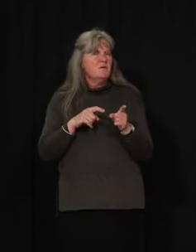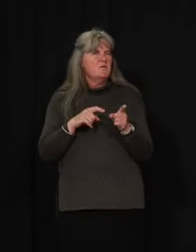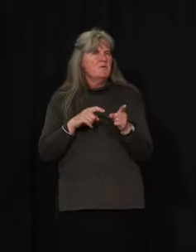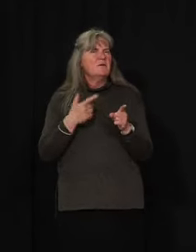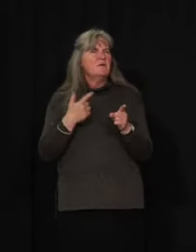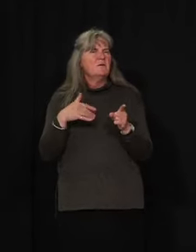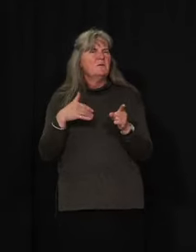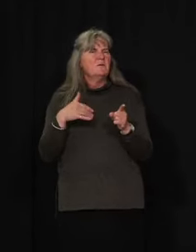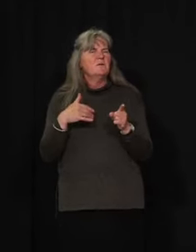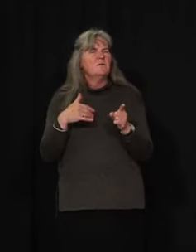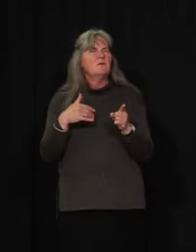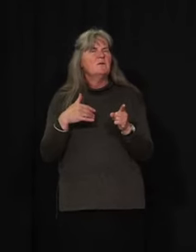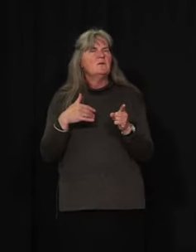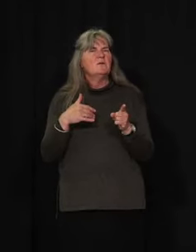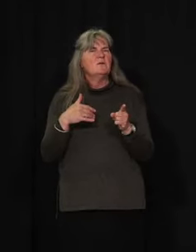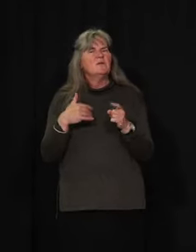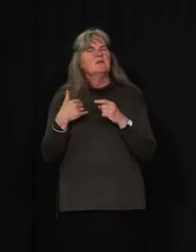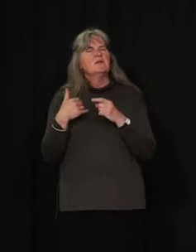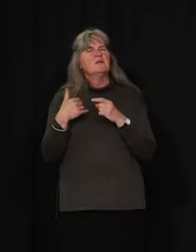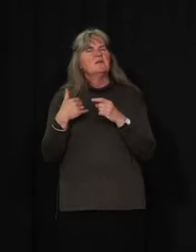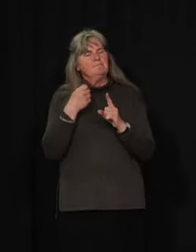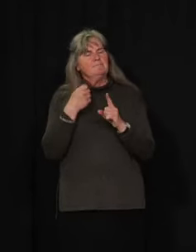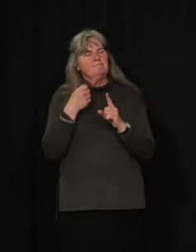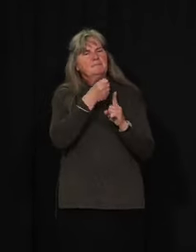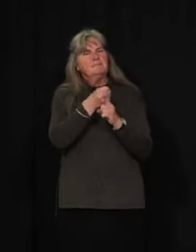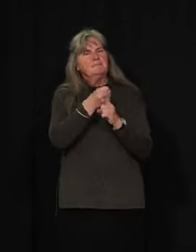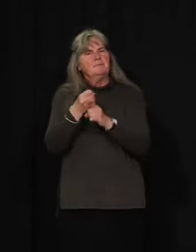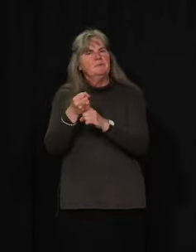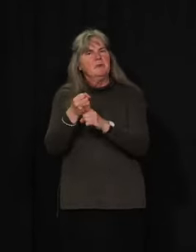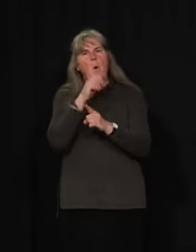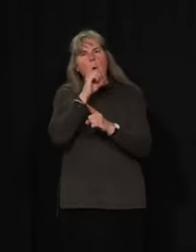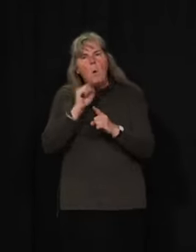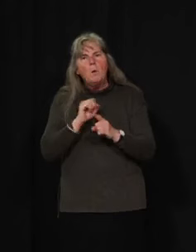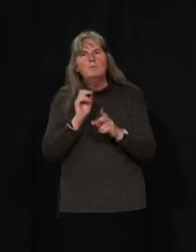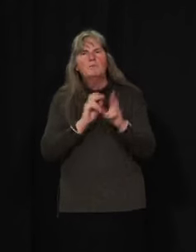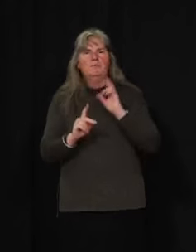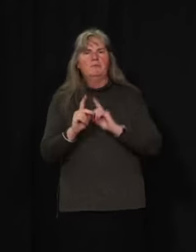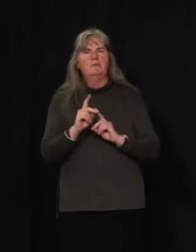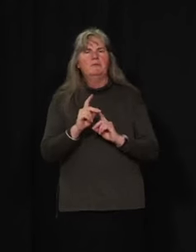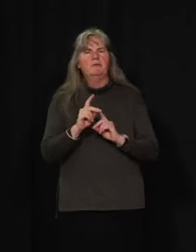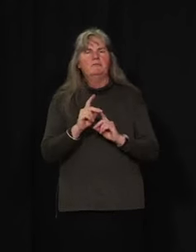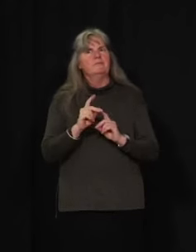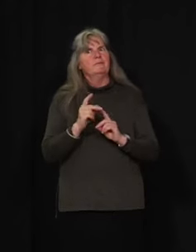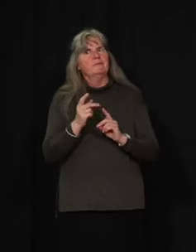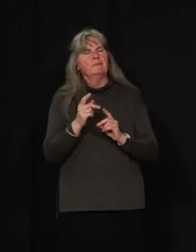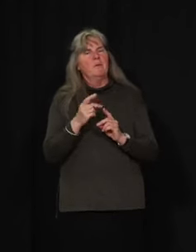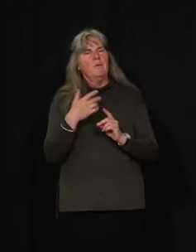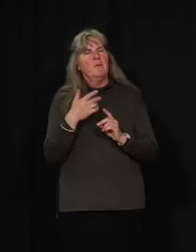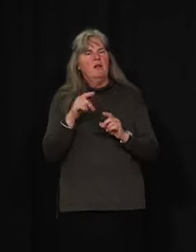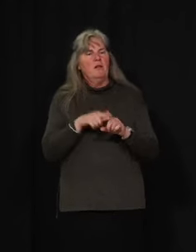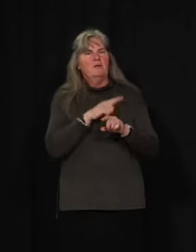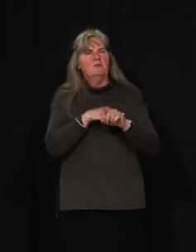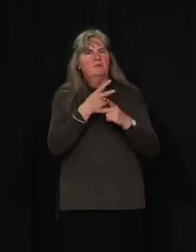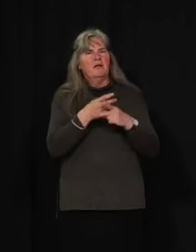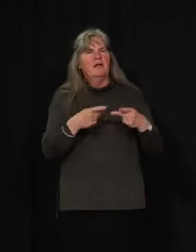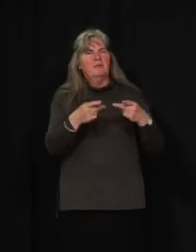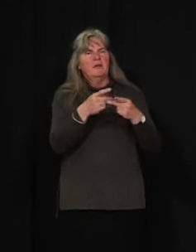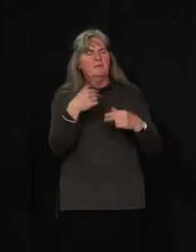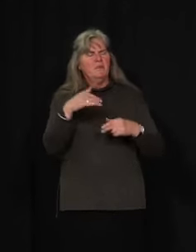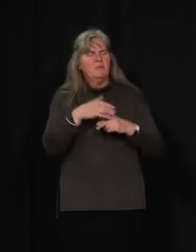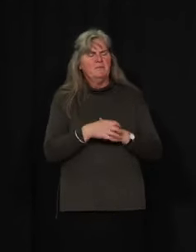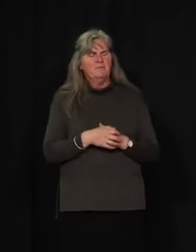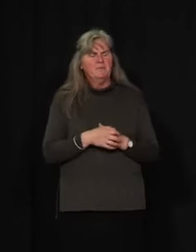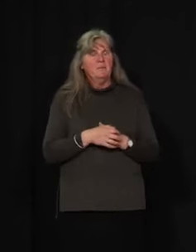been taken on the elderly, particularly long-term care residents by COVID. So very important as we